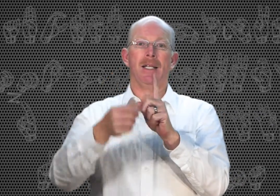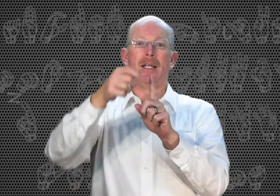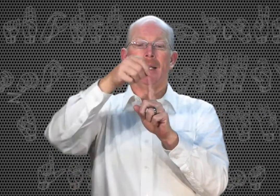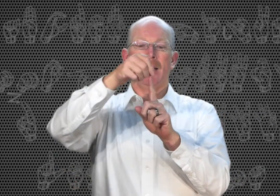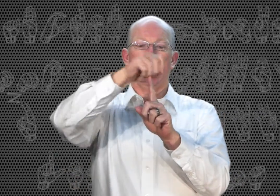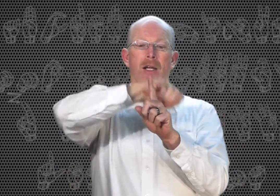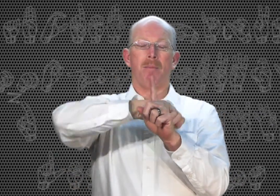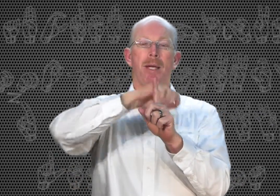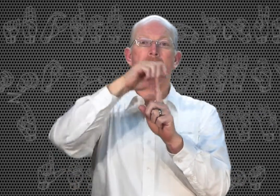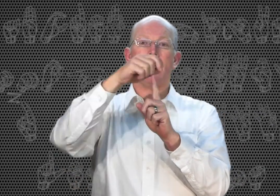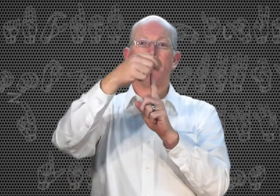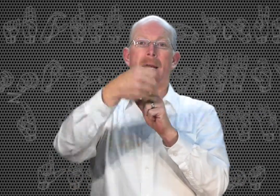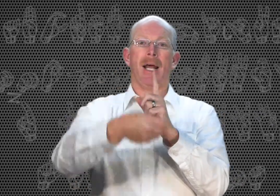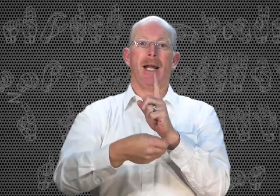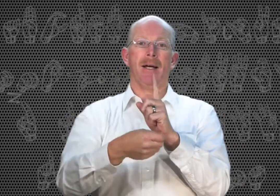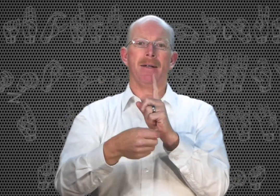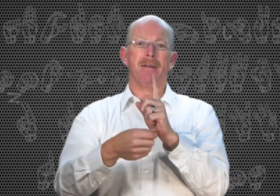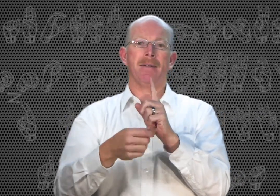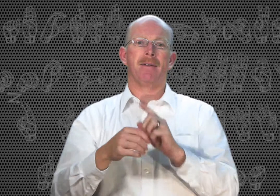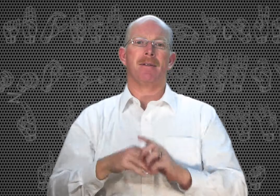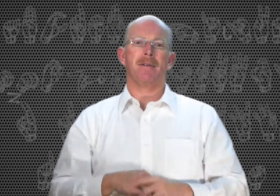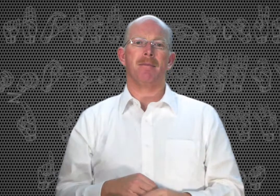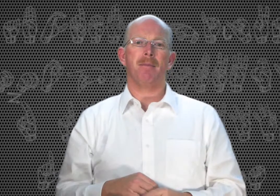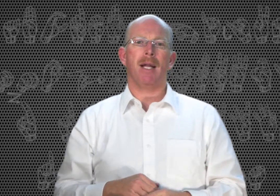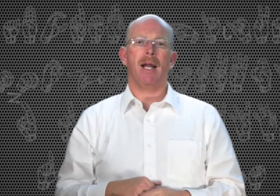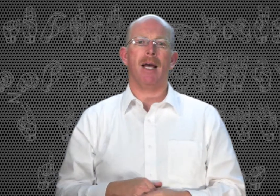Like you're peeling the banana. Banana.